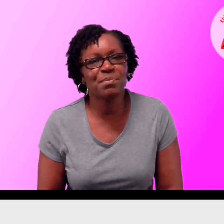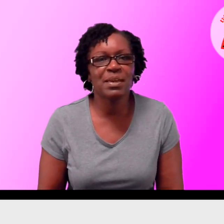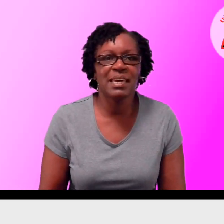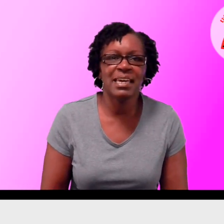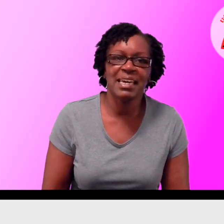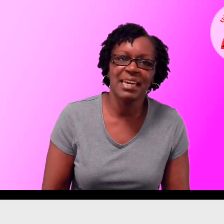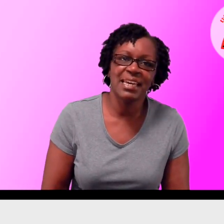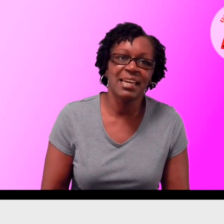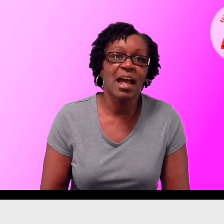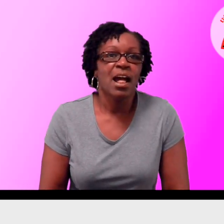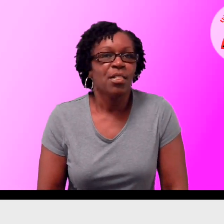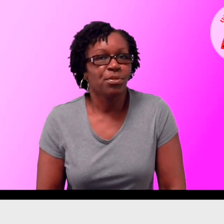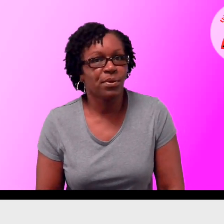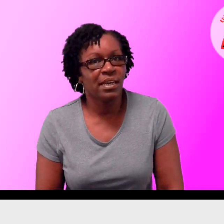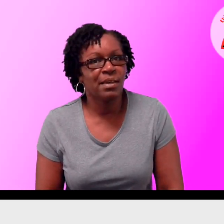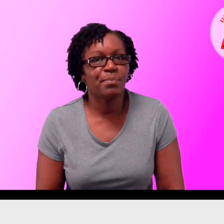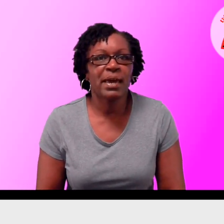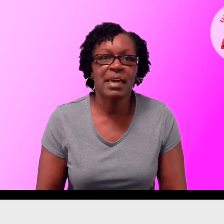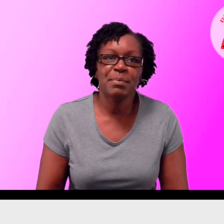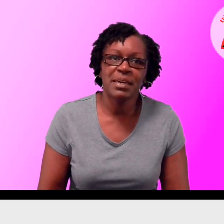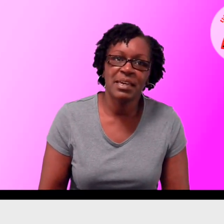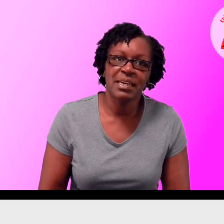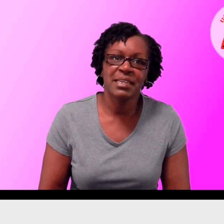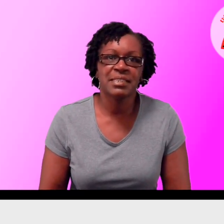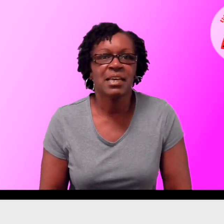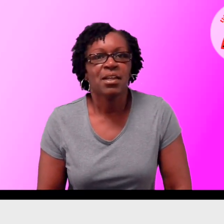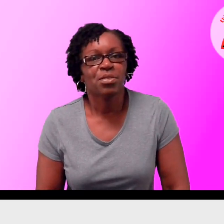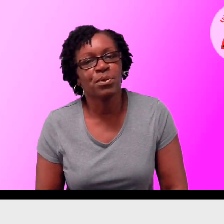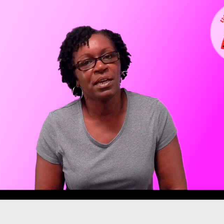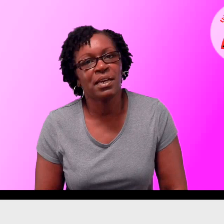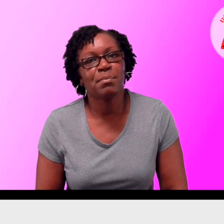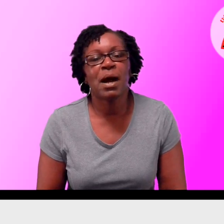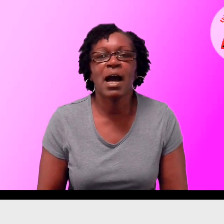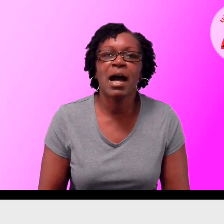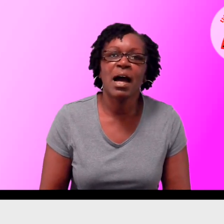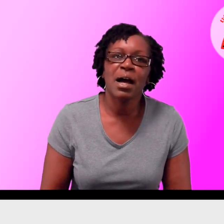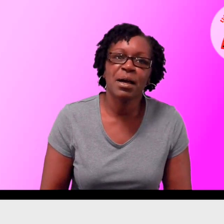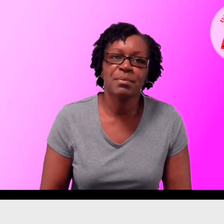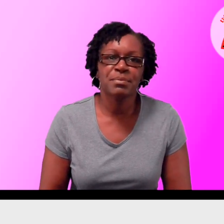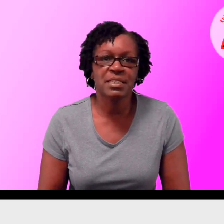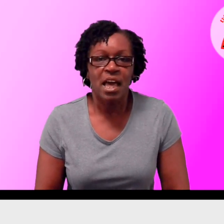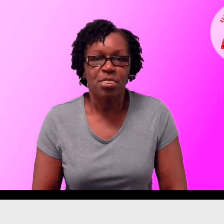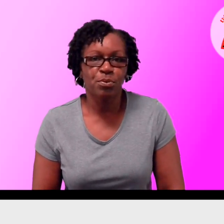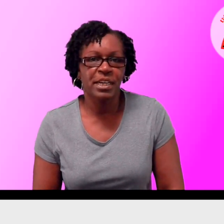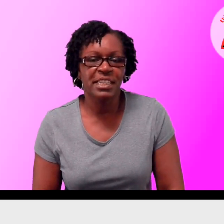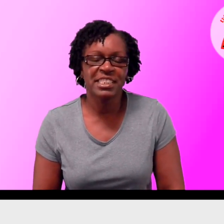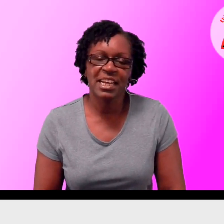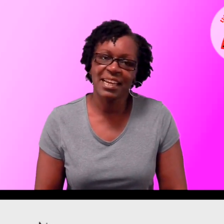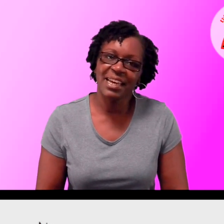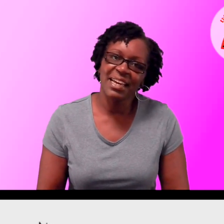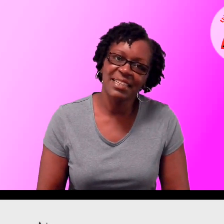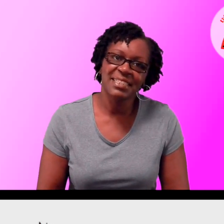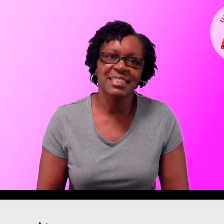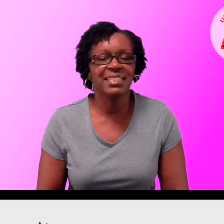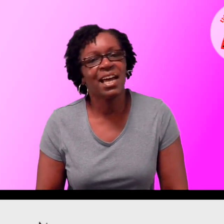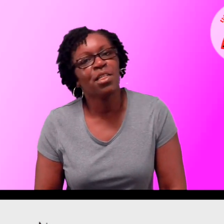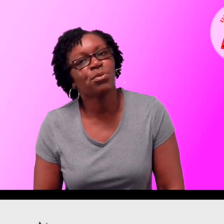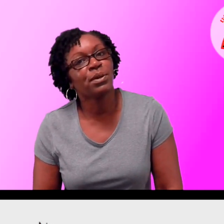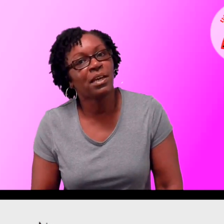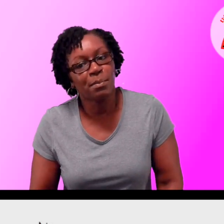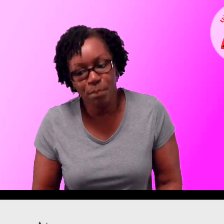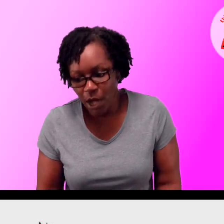with me. Three babies, three moms, three chickens,